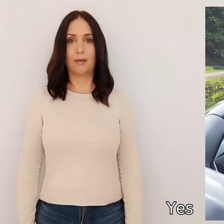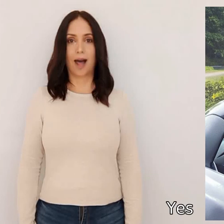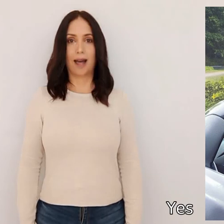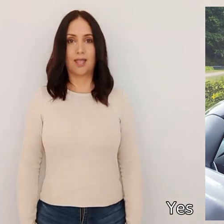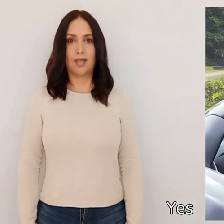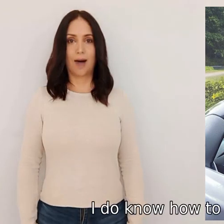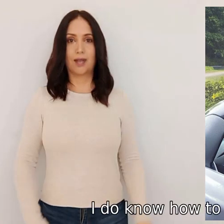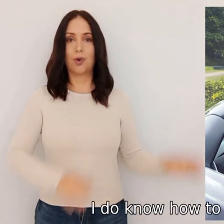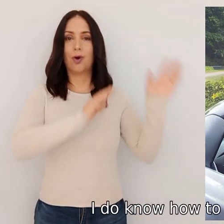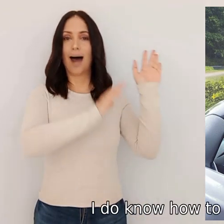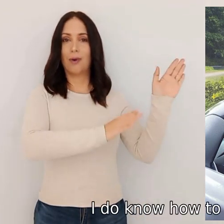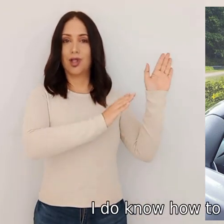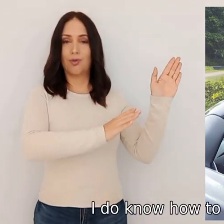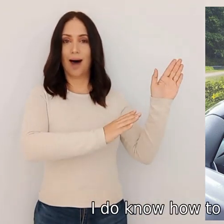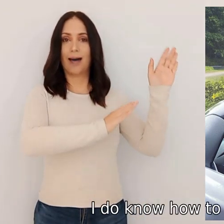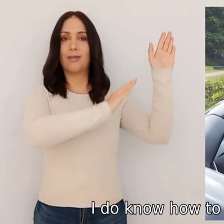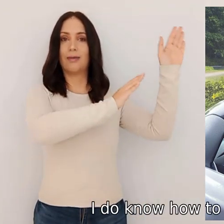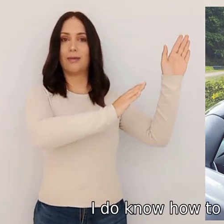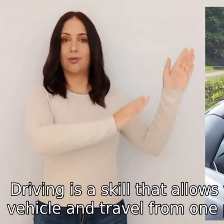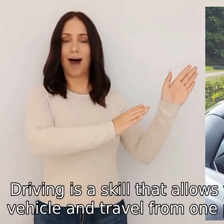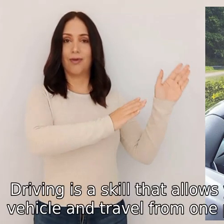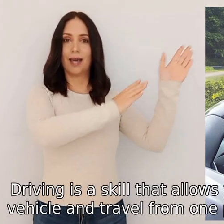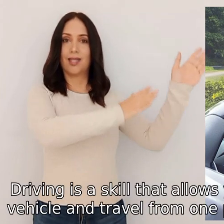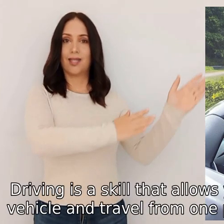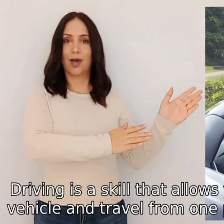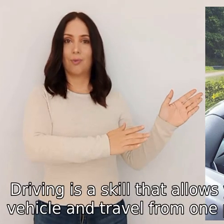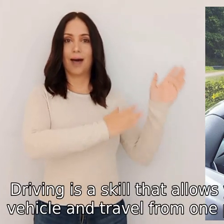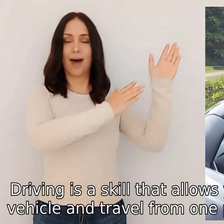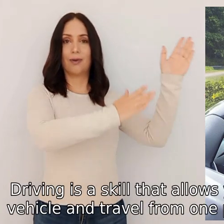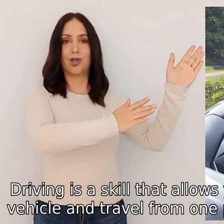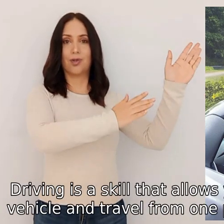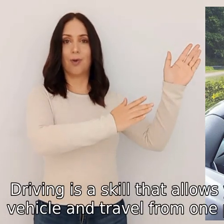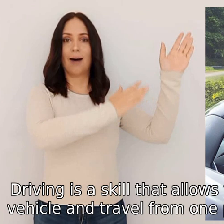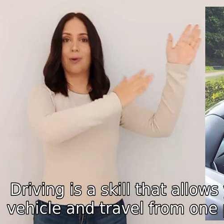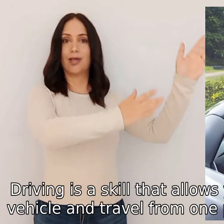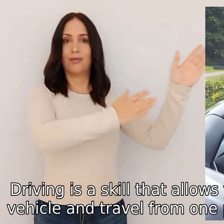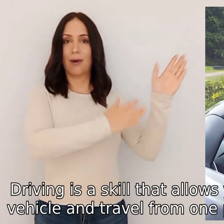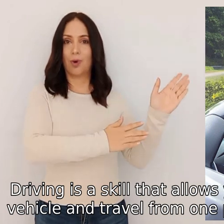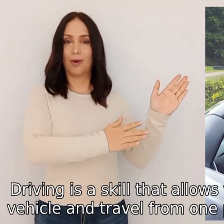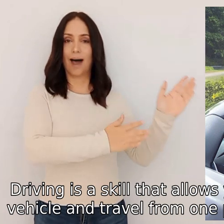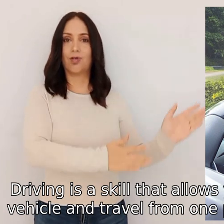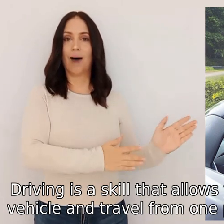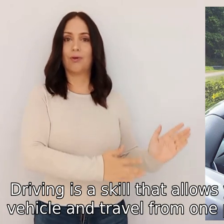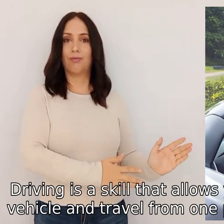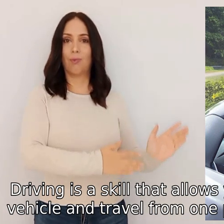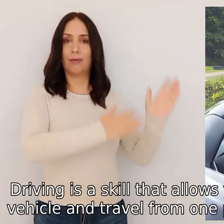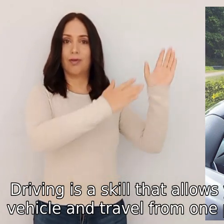yes i do know how to drive driving is a skill that allows you to operate a vehicle and travel from one